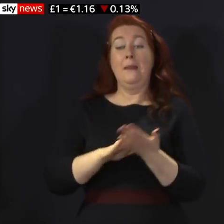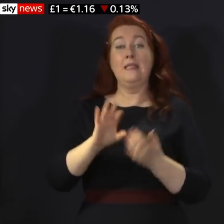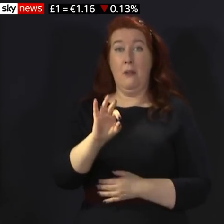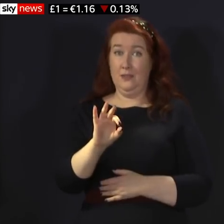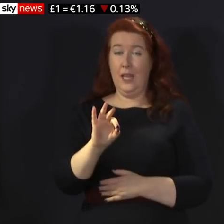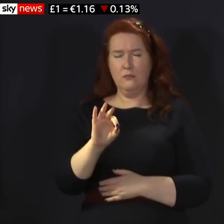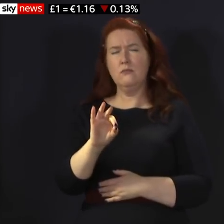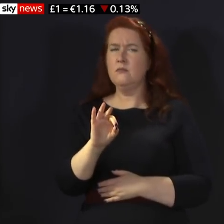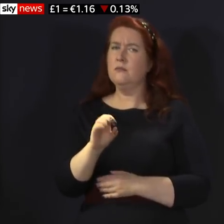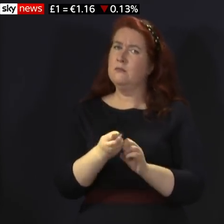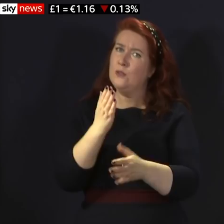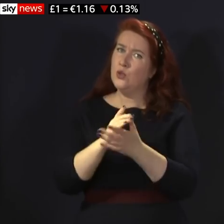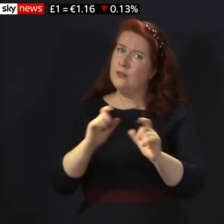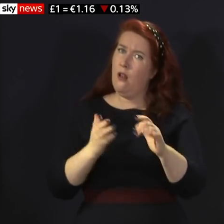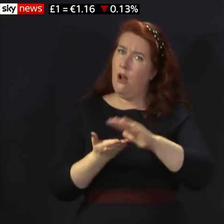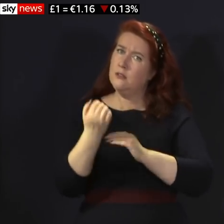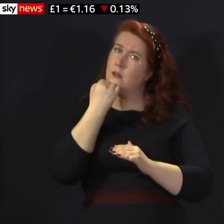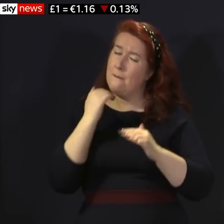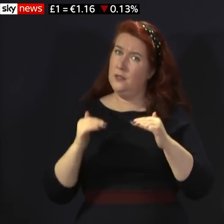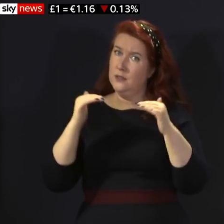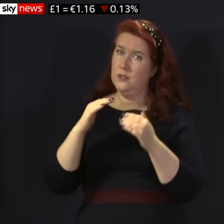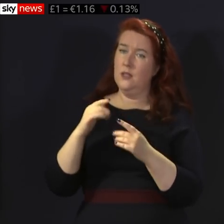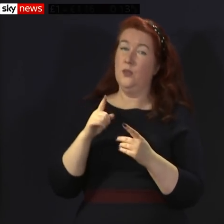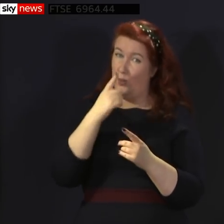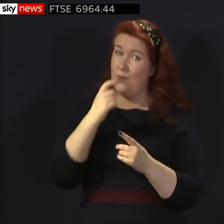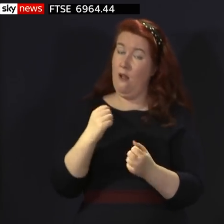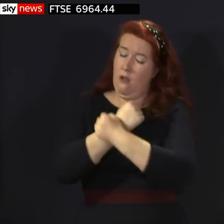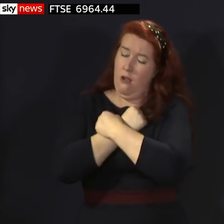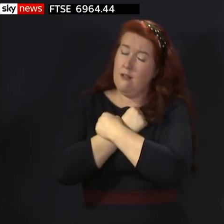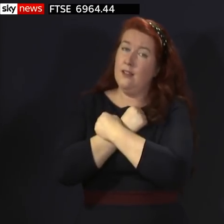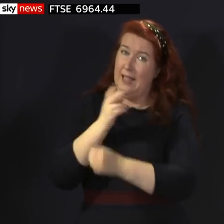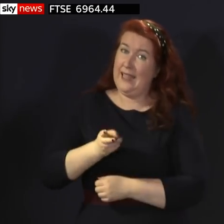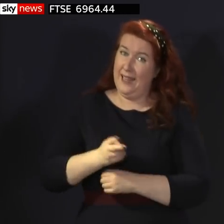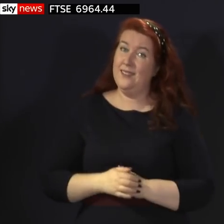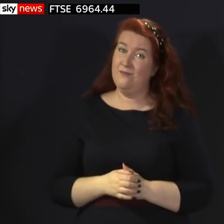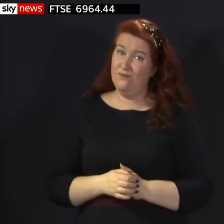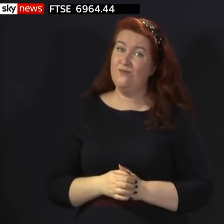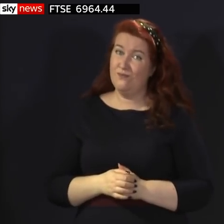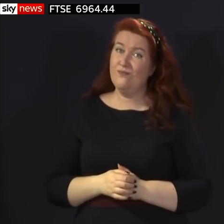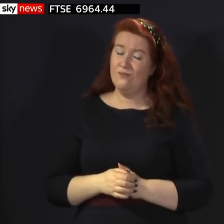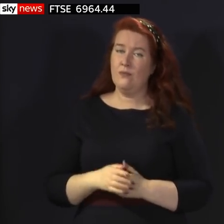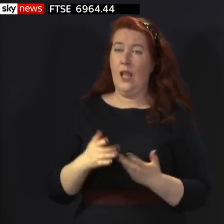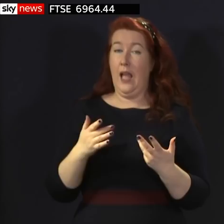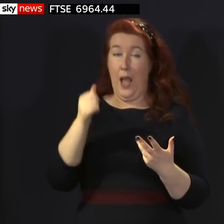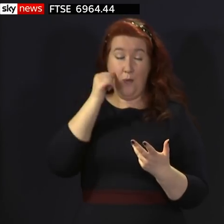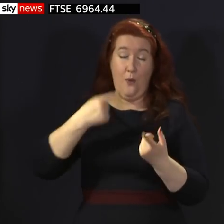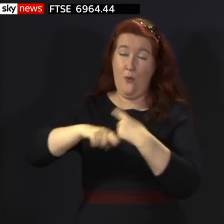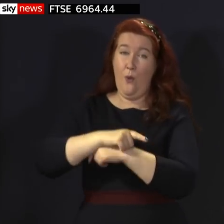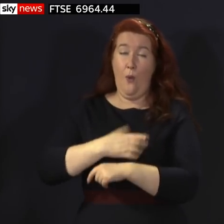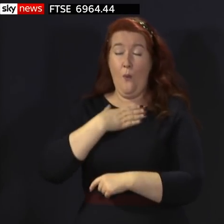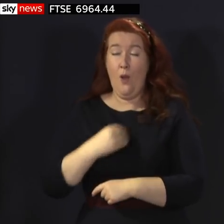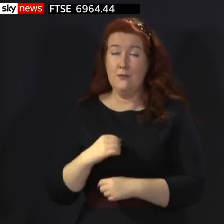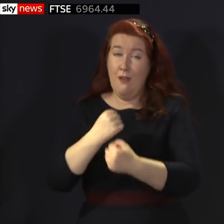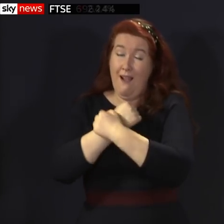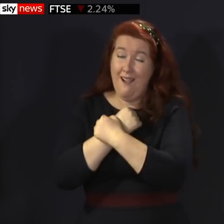as long as you stay within permitted limits, you can hug your loved ones again. I know how desperate we all are for this, so I don't intend